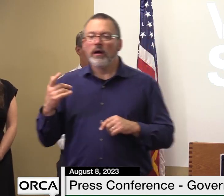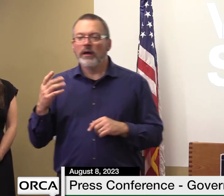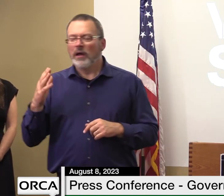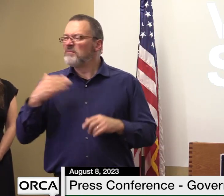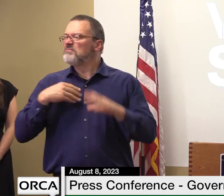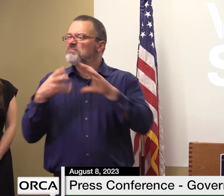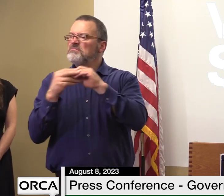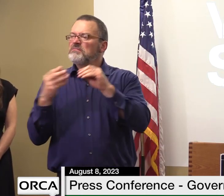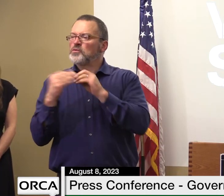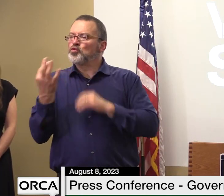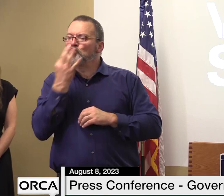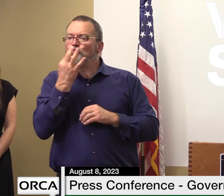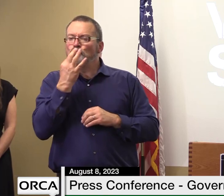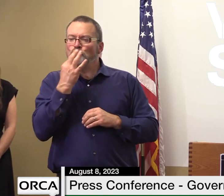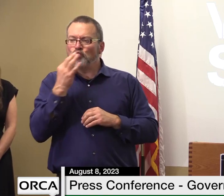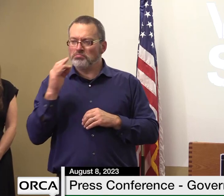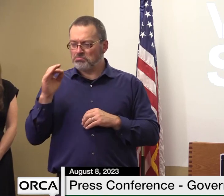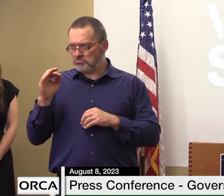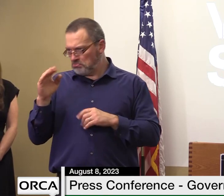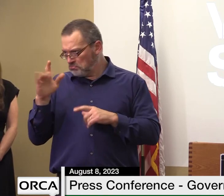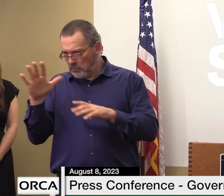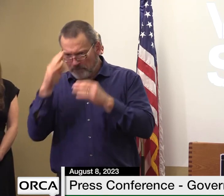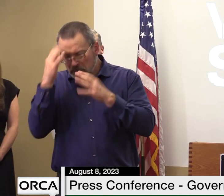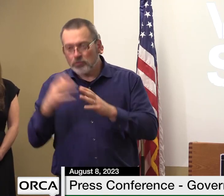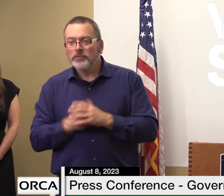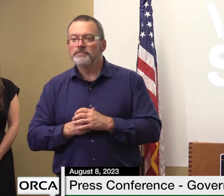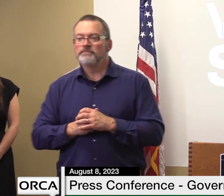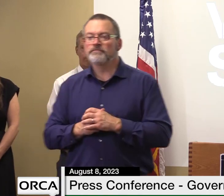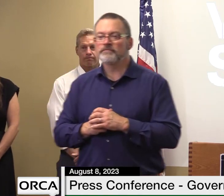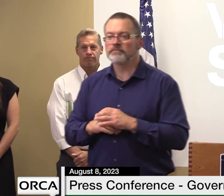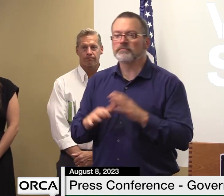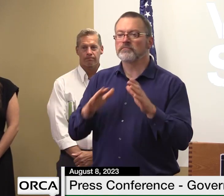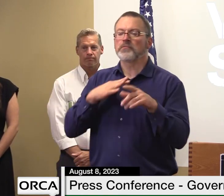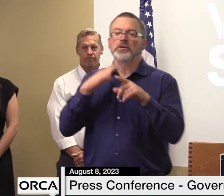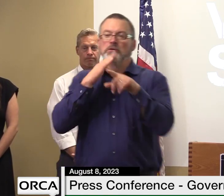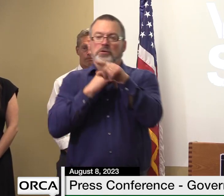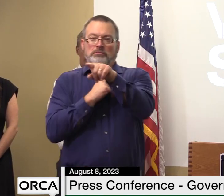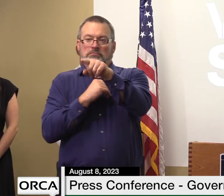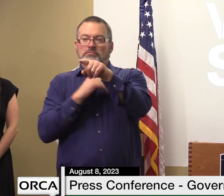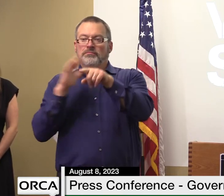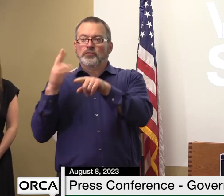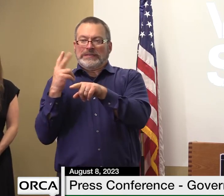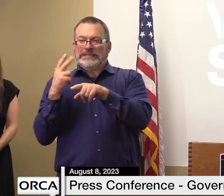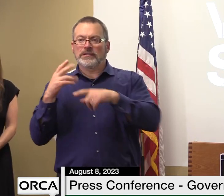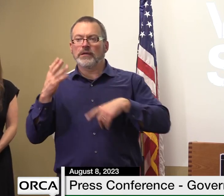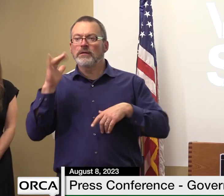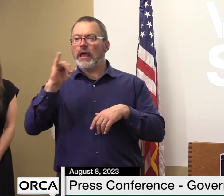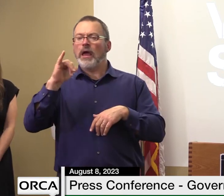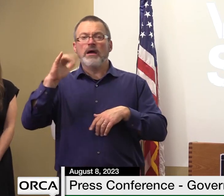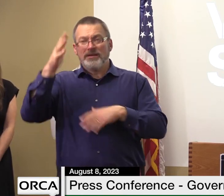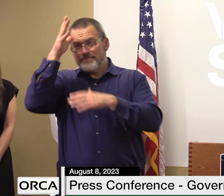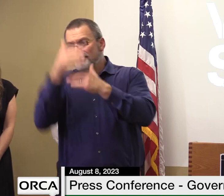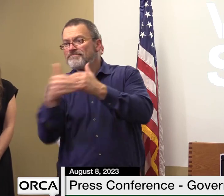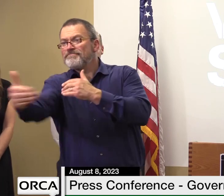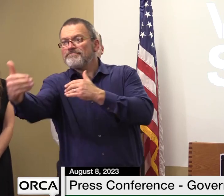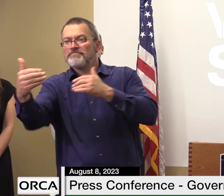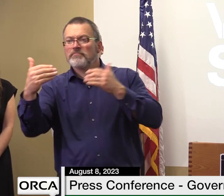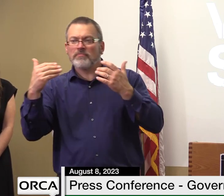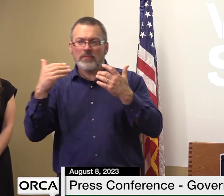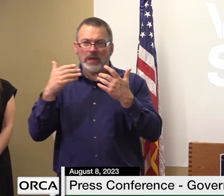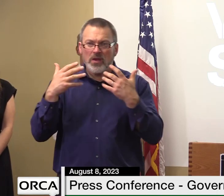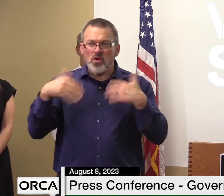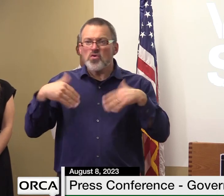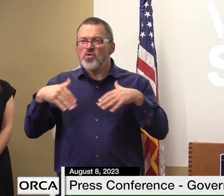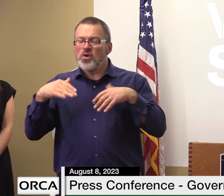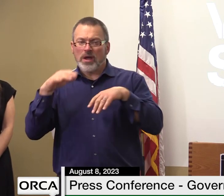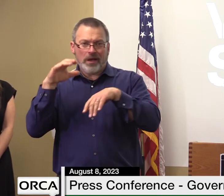we'll have more for you governor you talk about the start of this long-term recovery work i know you said that you're working with engineers